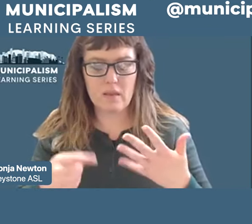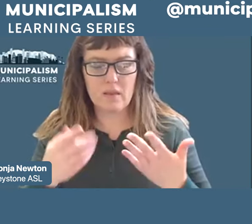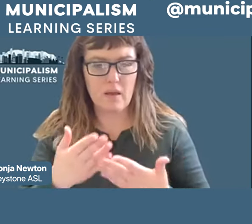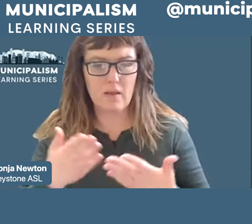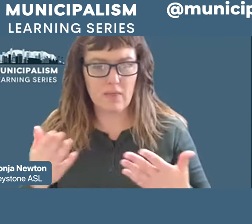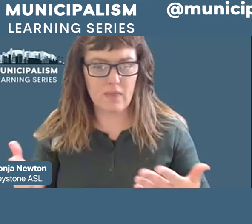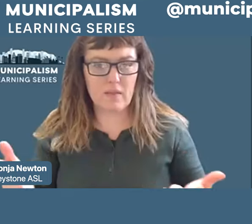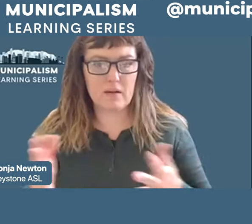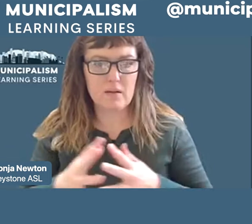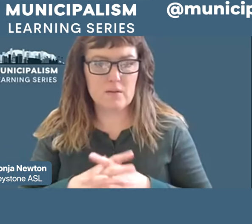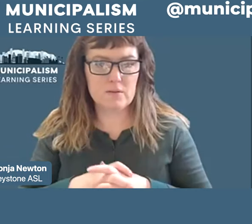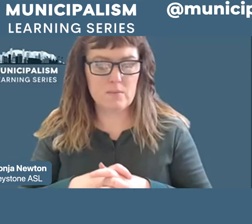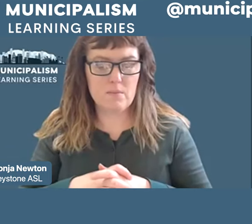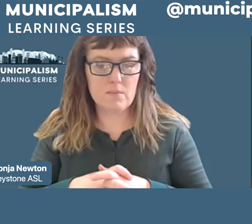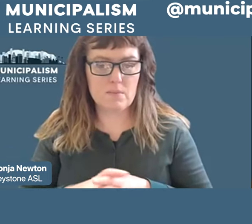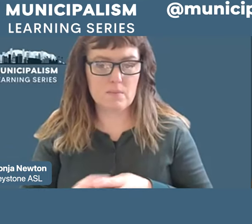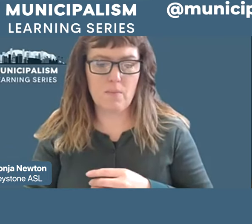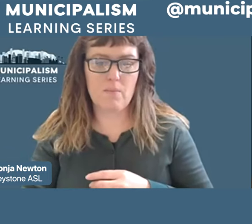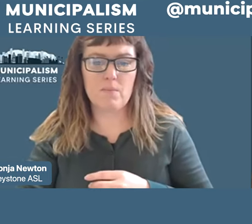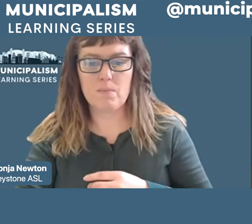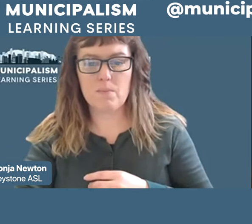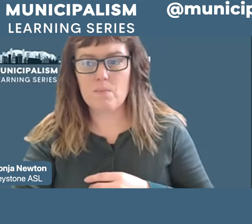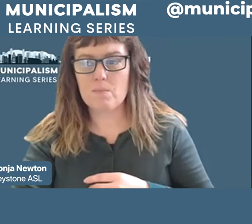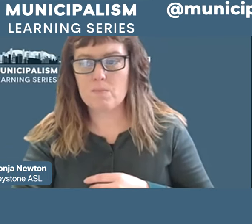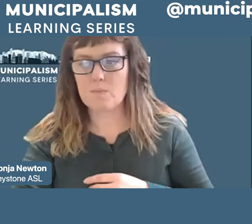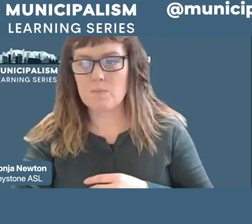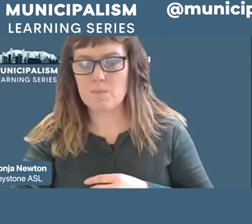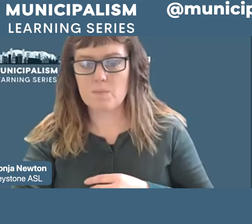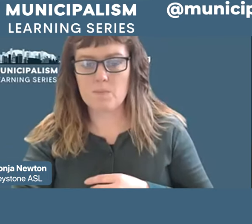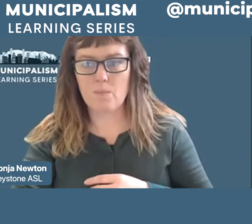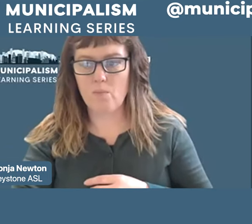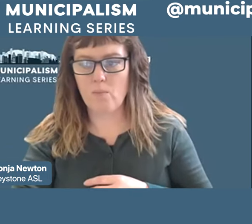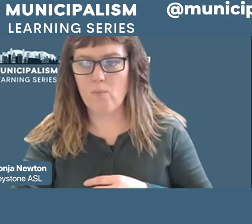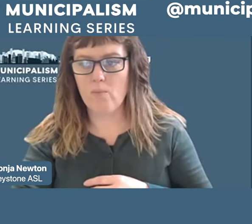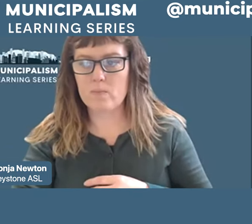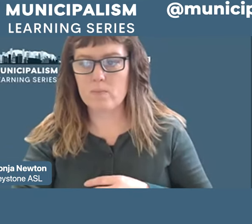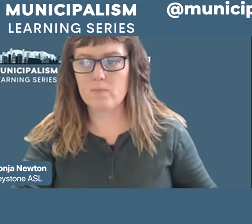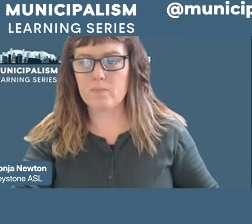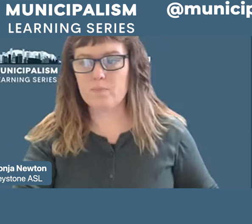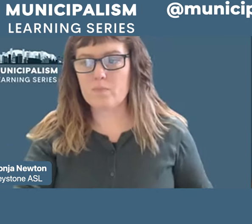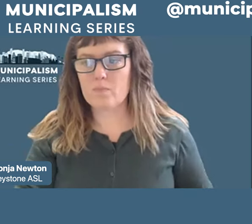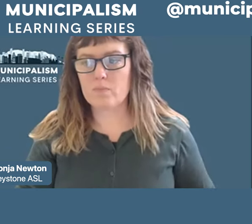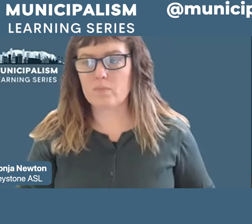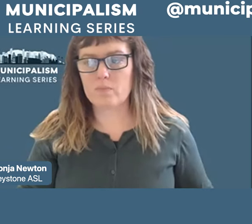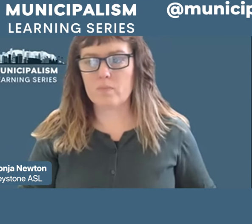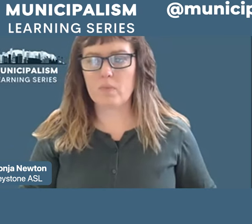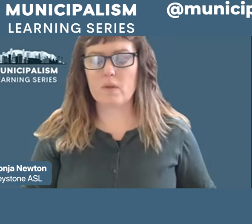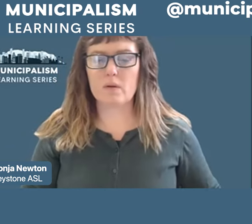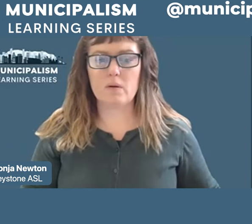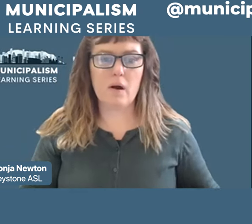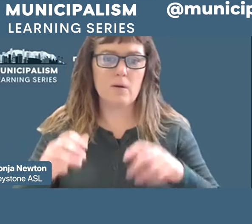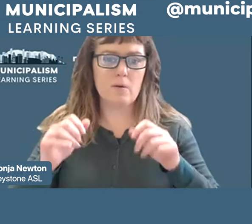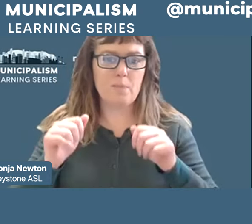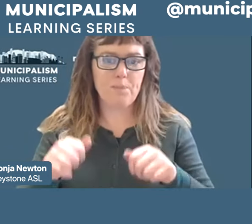and get people to volunteer to do some additional research necessary